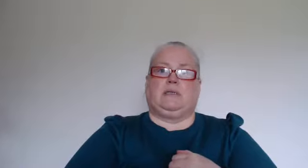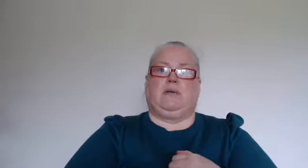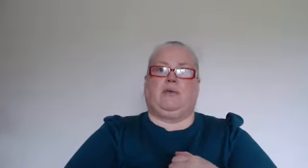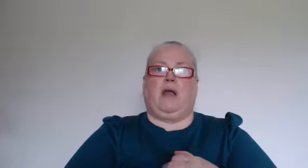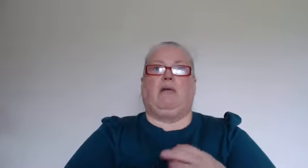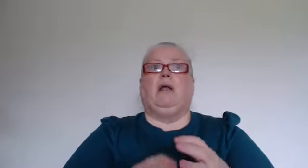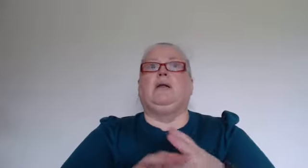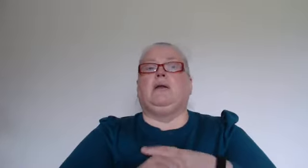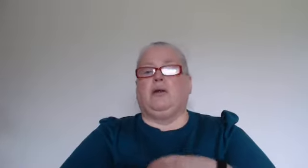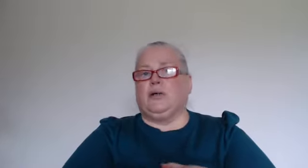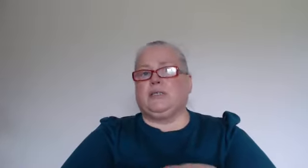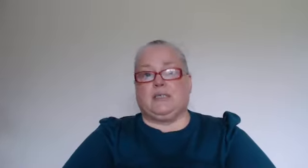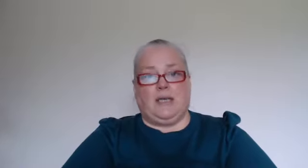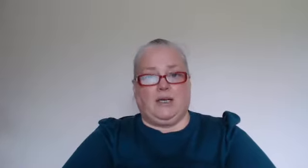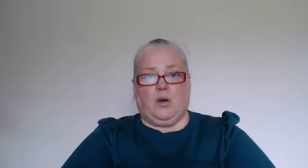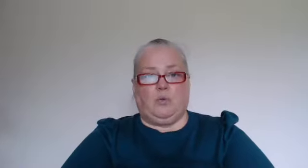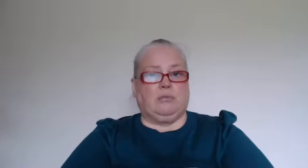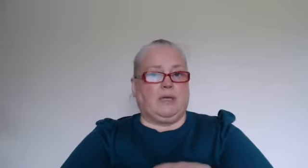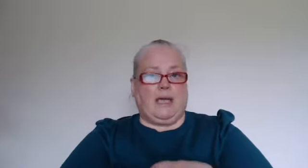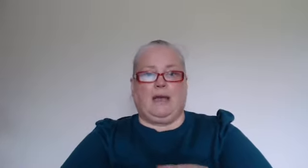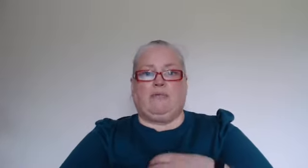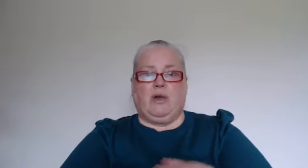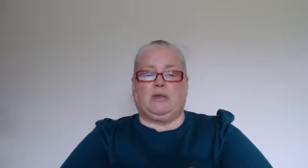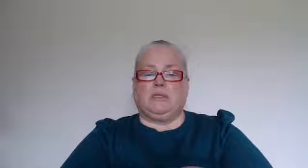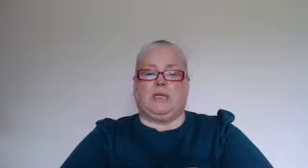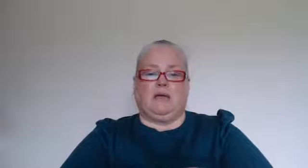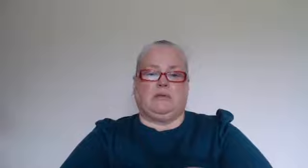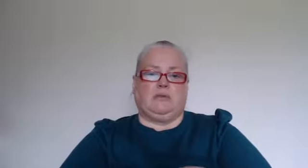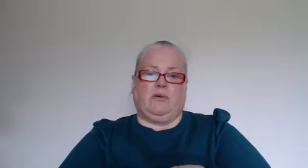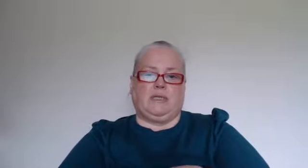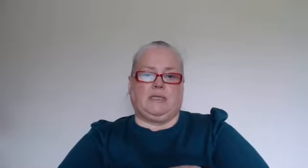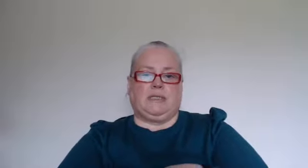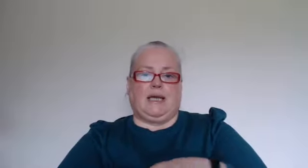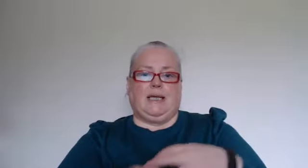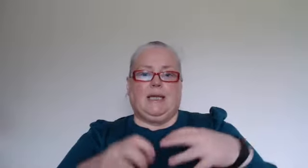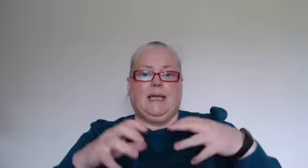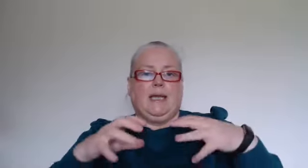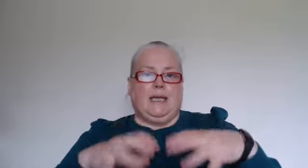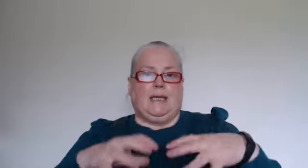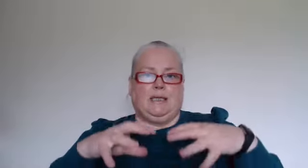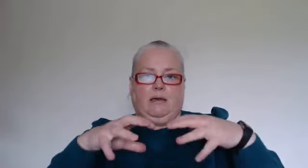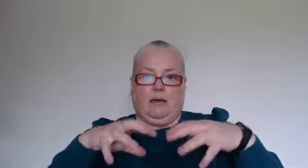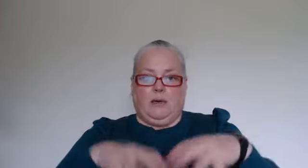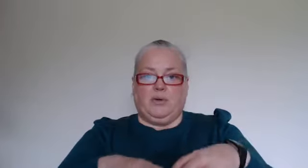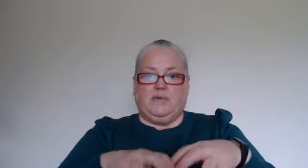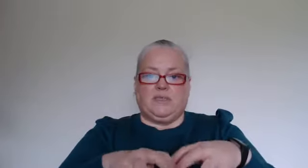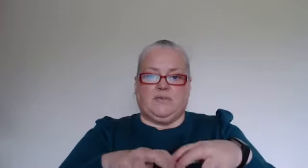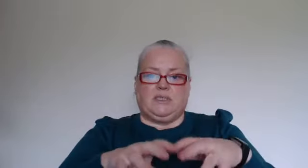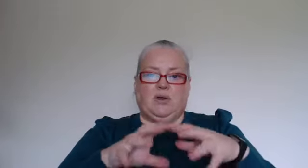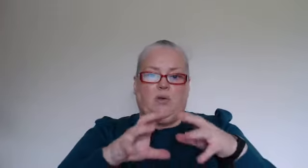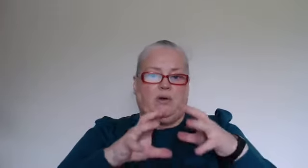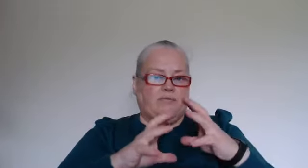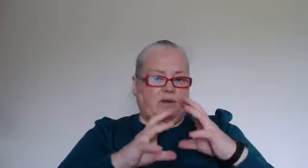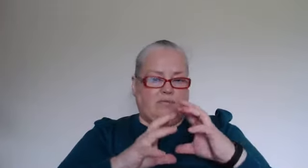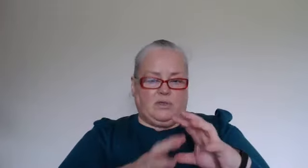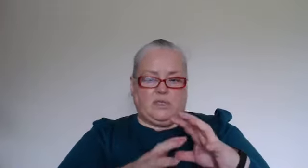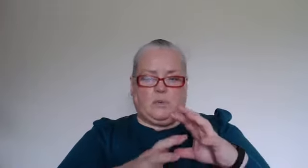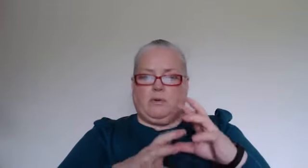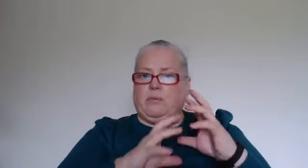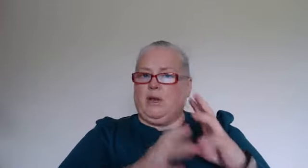self-care learn to say no again i've gone into that in great detail in a previous video i've also spoken about